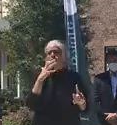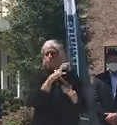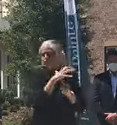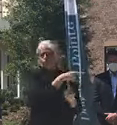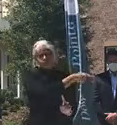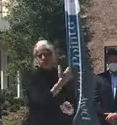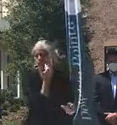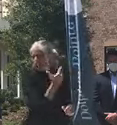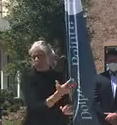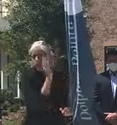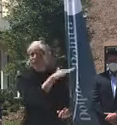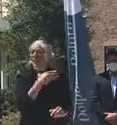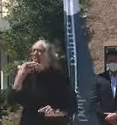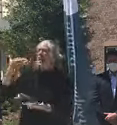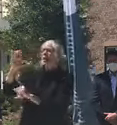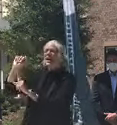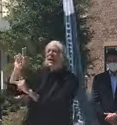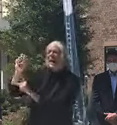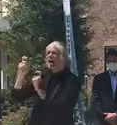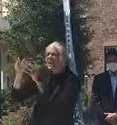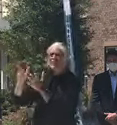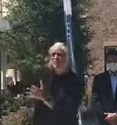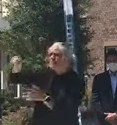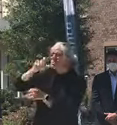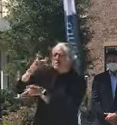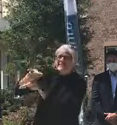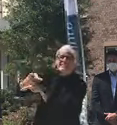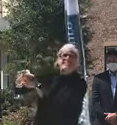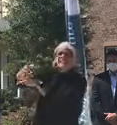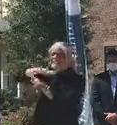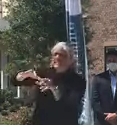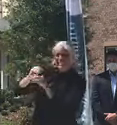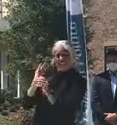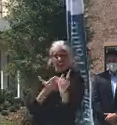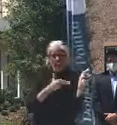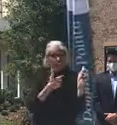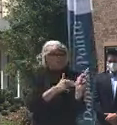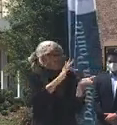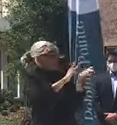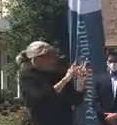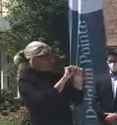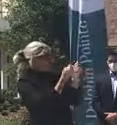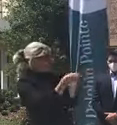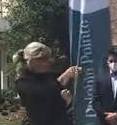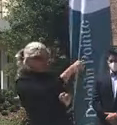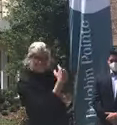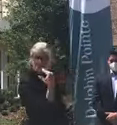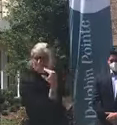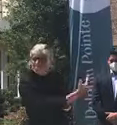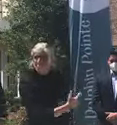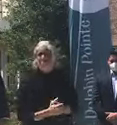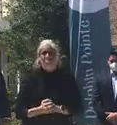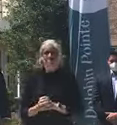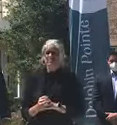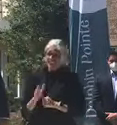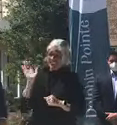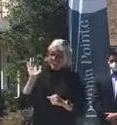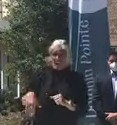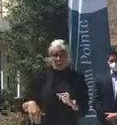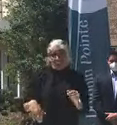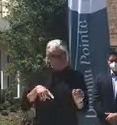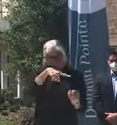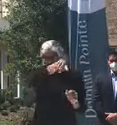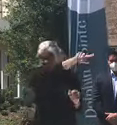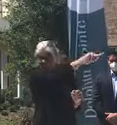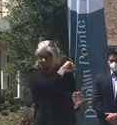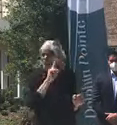to our caregivers in the building and our medical team. They're over here to the side. They are what we need